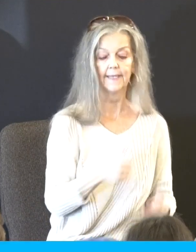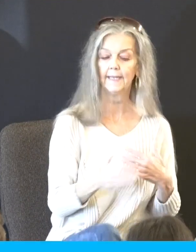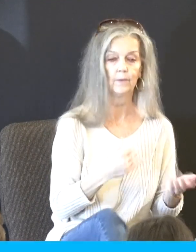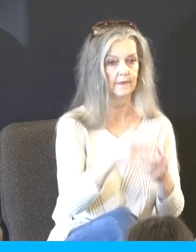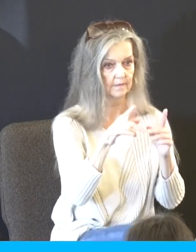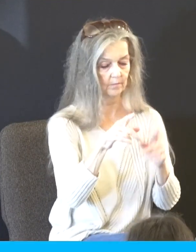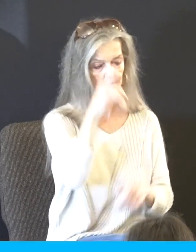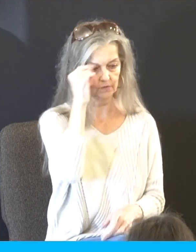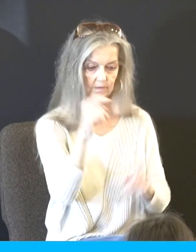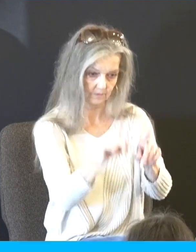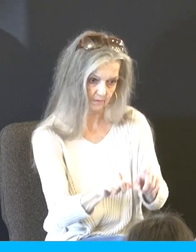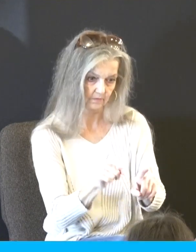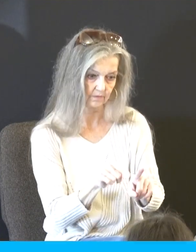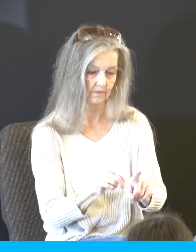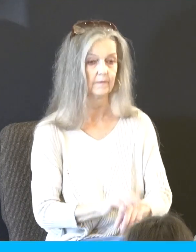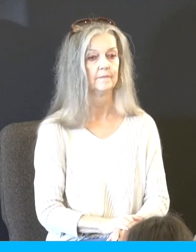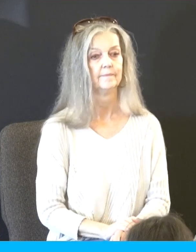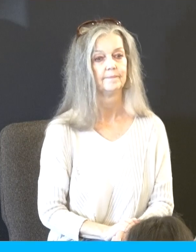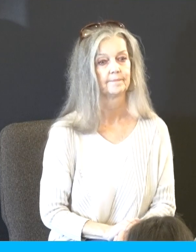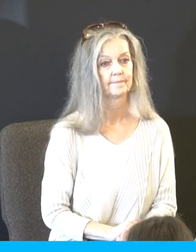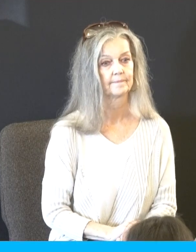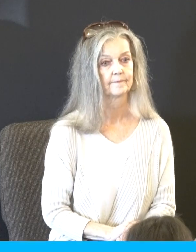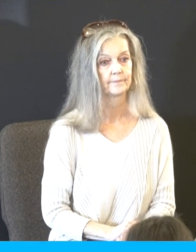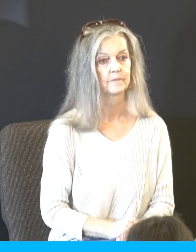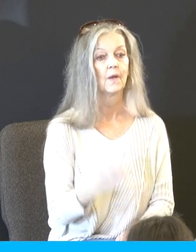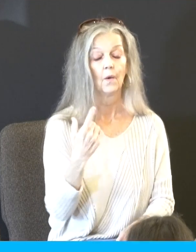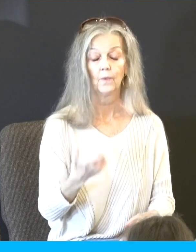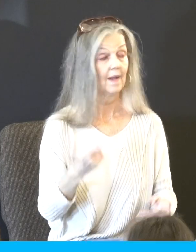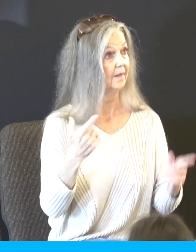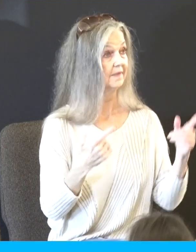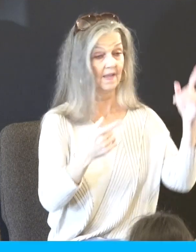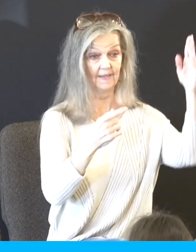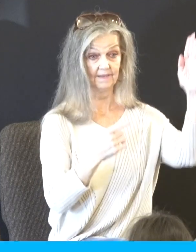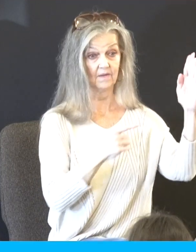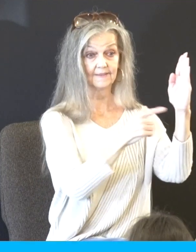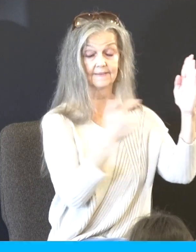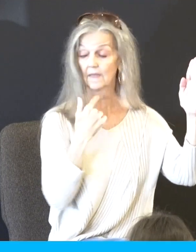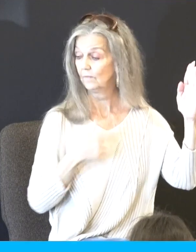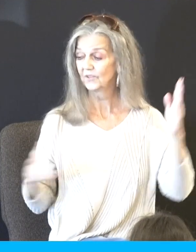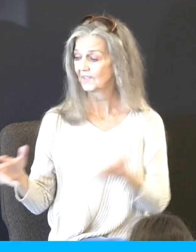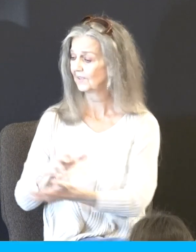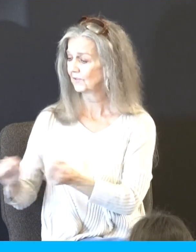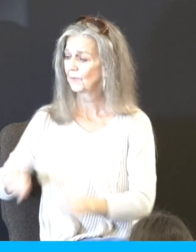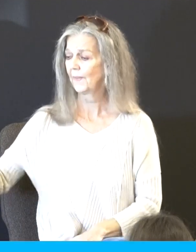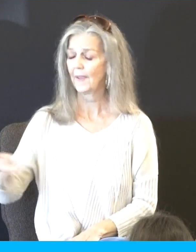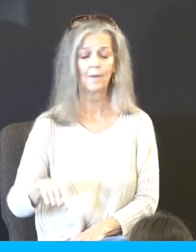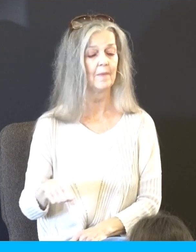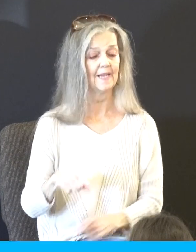Moses of, I'm just going to smoke them. We're going to start over with you, Mo, children of Mo. He's of Abraham, Isaac, and Jacob, so